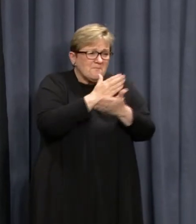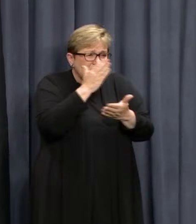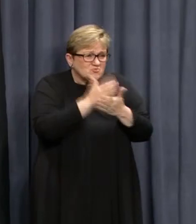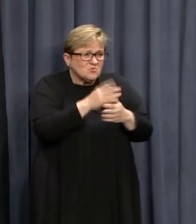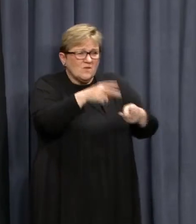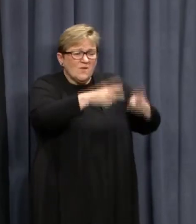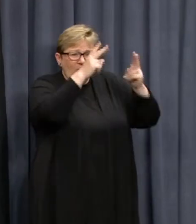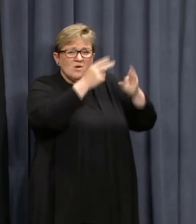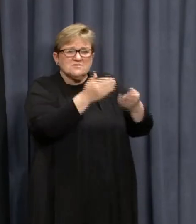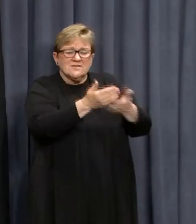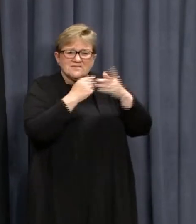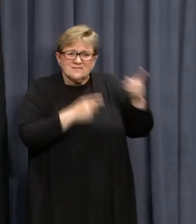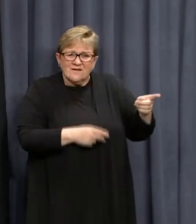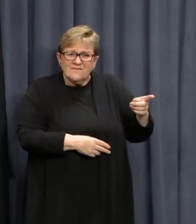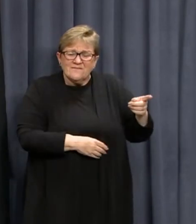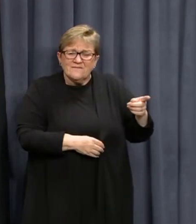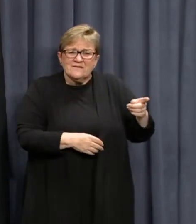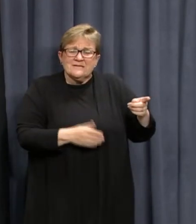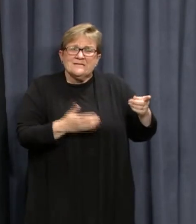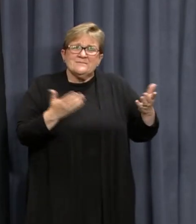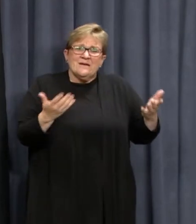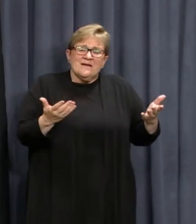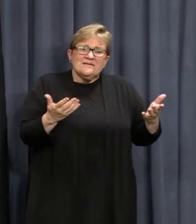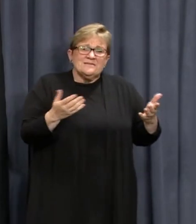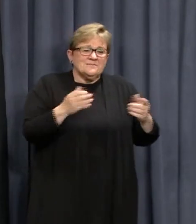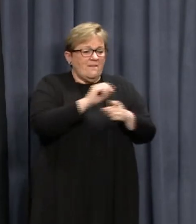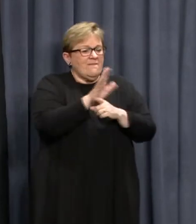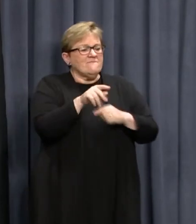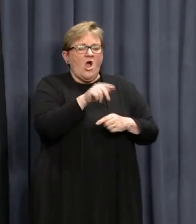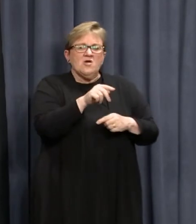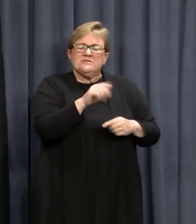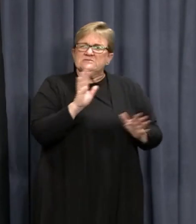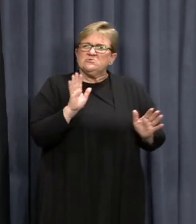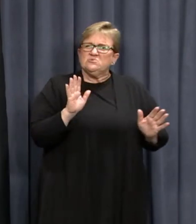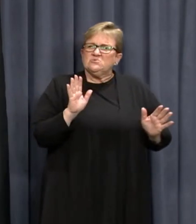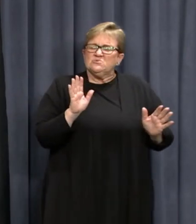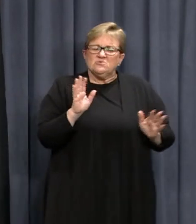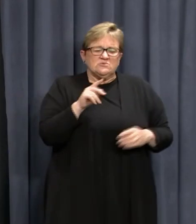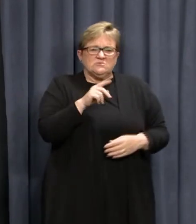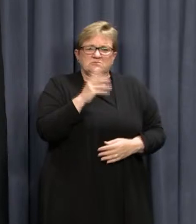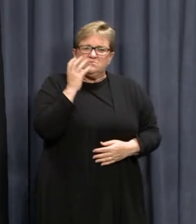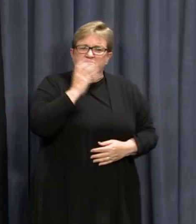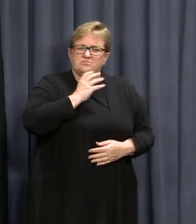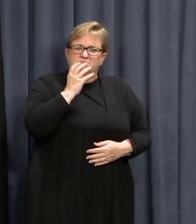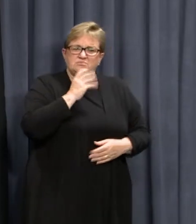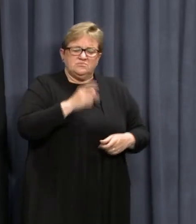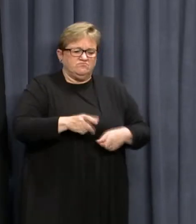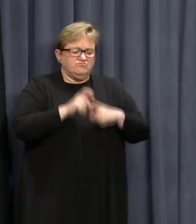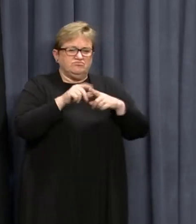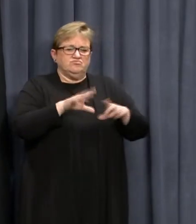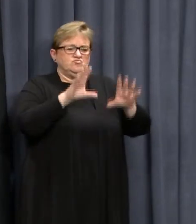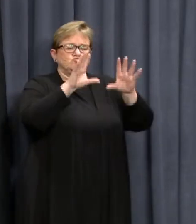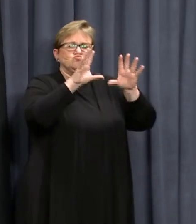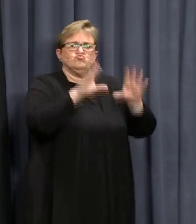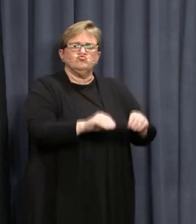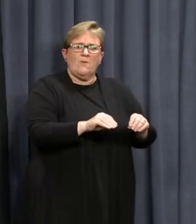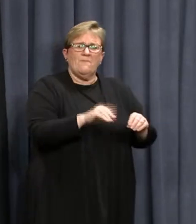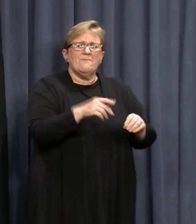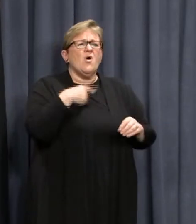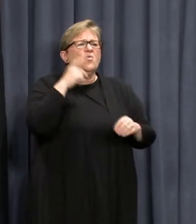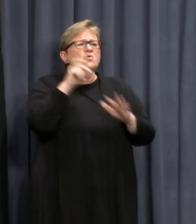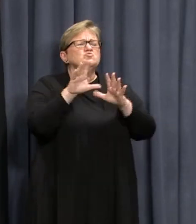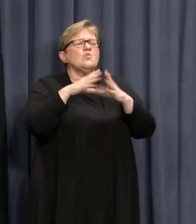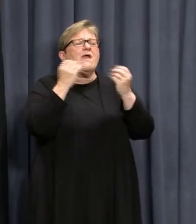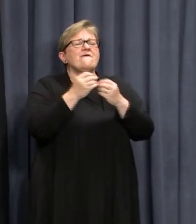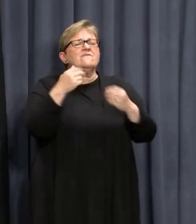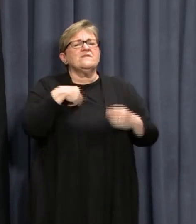as safe as we possibly can. But the virus itself appears to be very, very difficult to stop. But we're doing